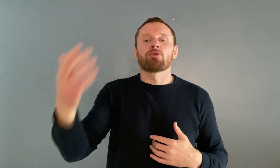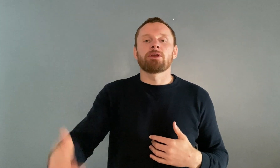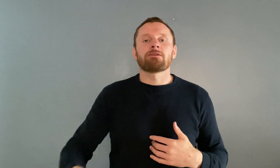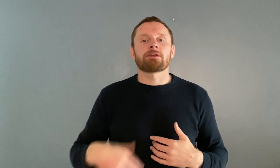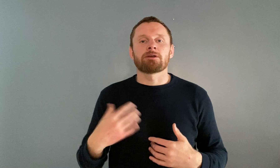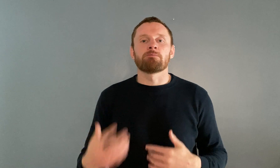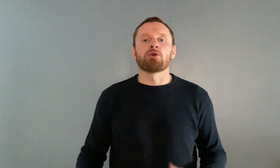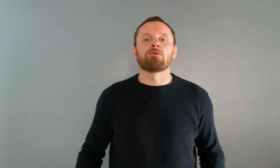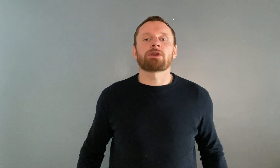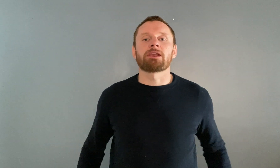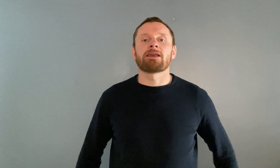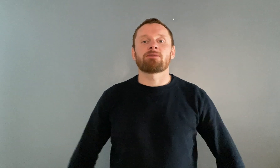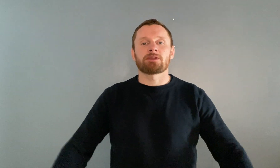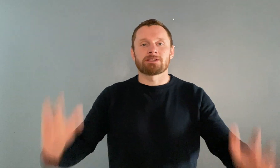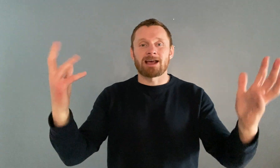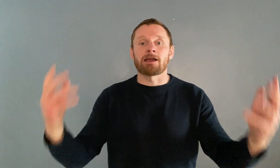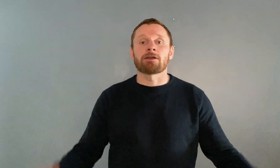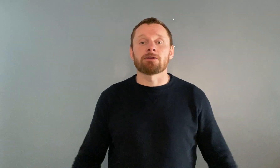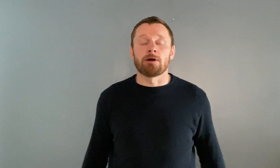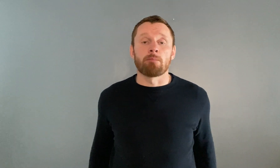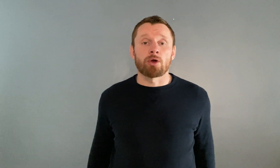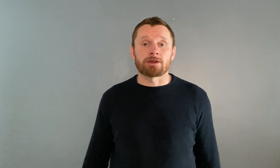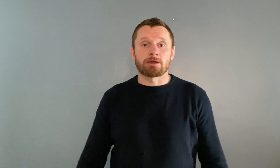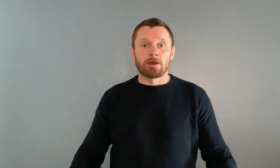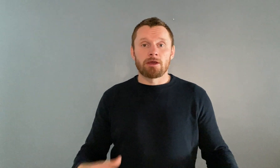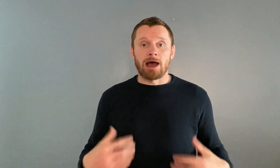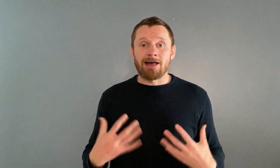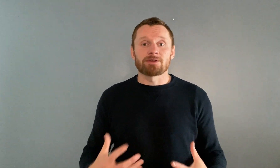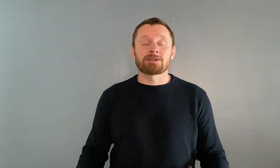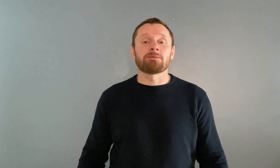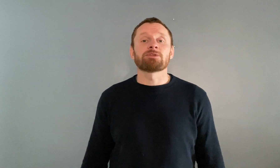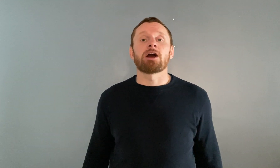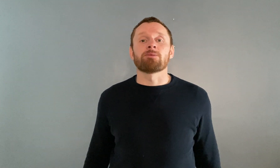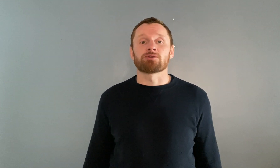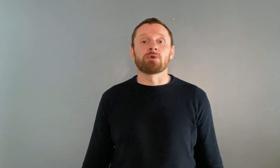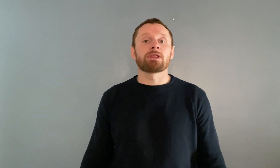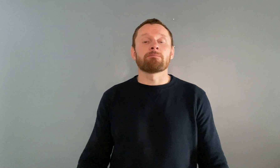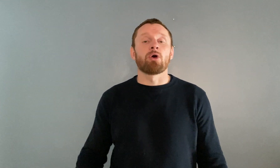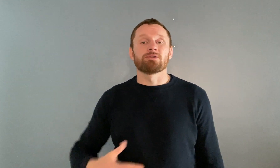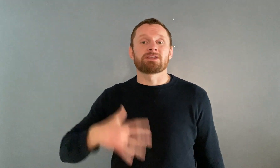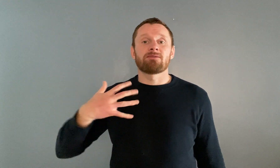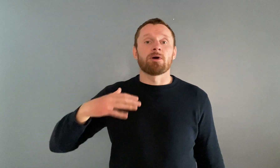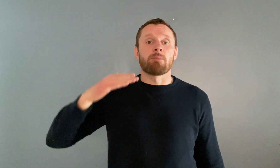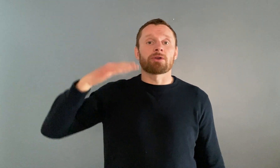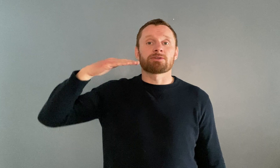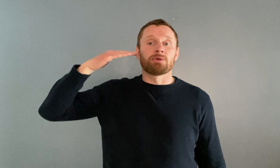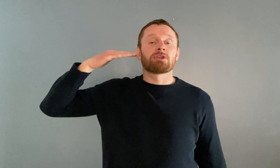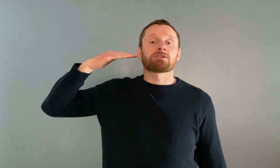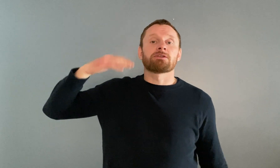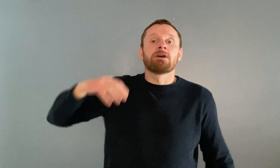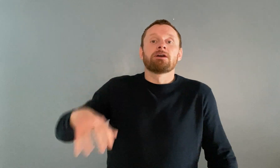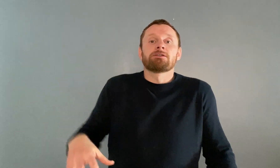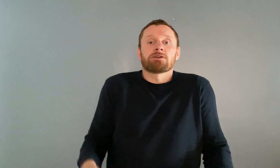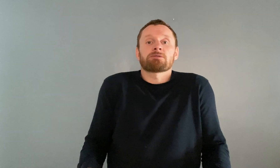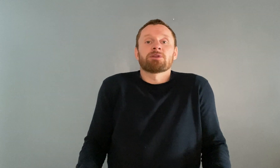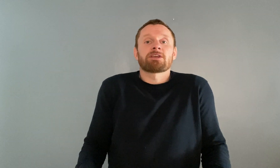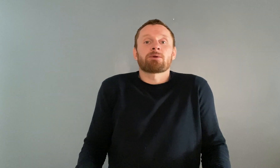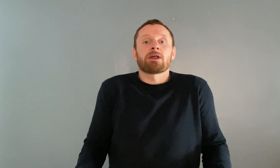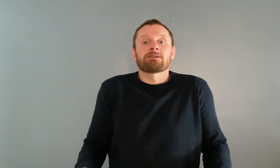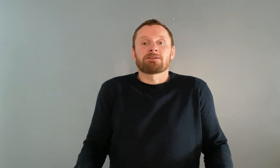breathing and moving and giving this anger a body at the same time it's really important to give it a body so it doesn't just materialize